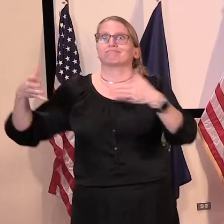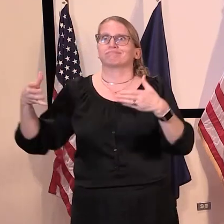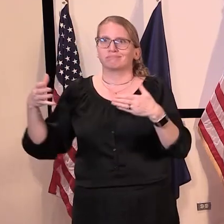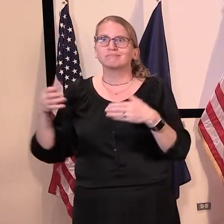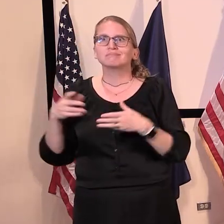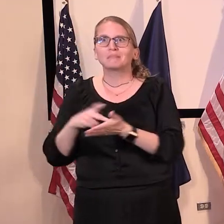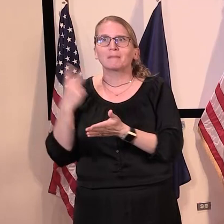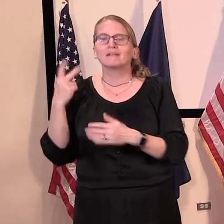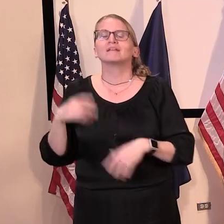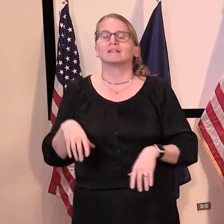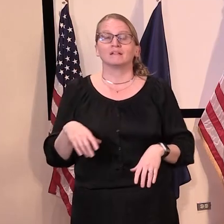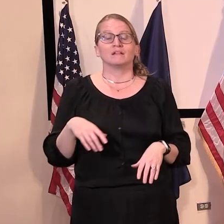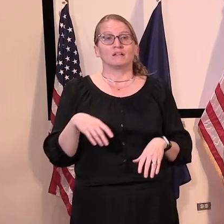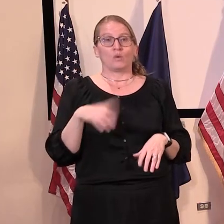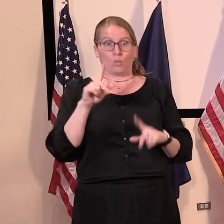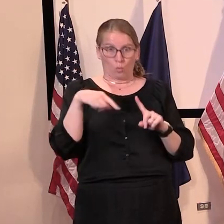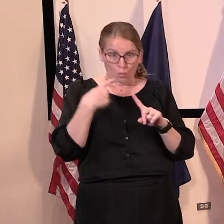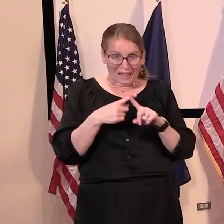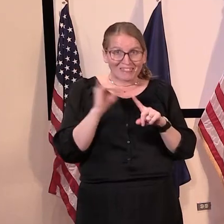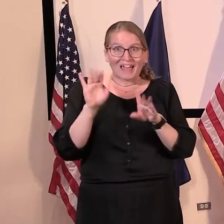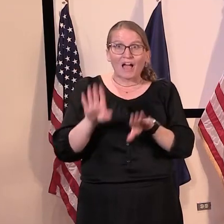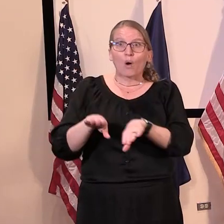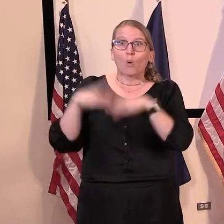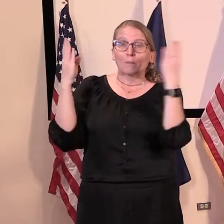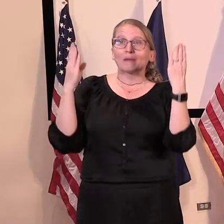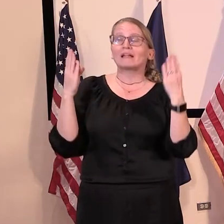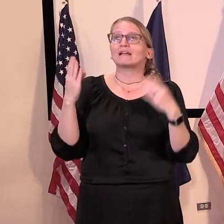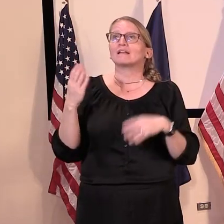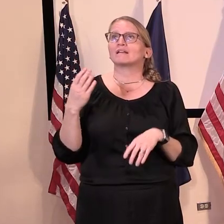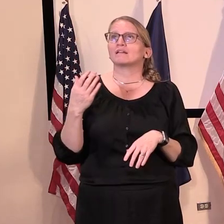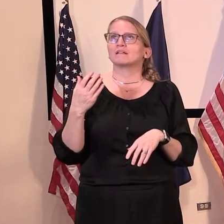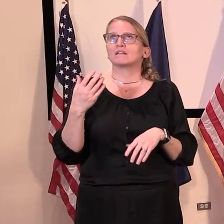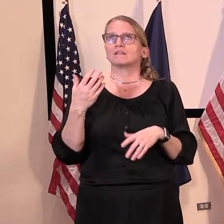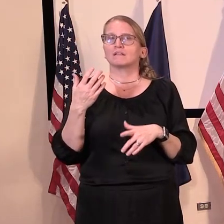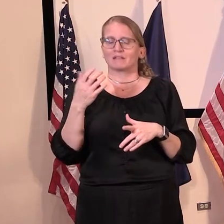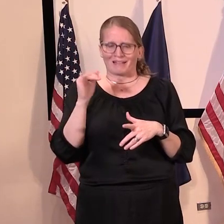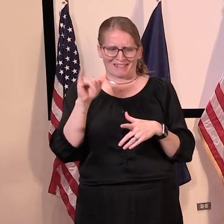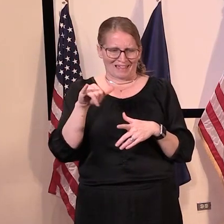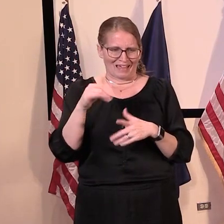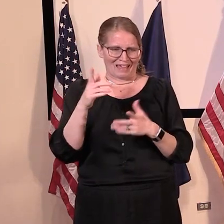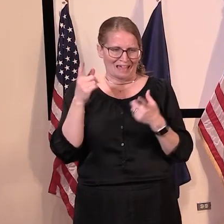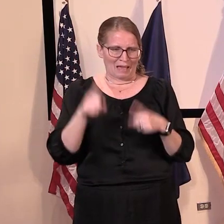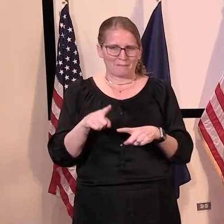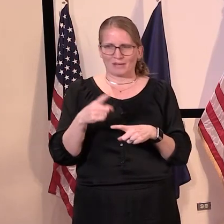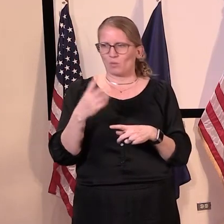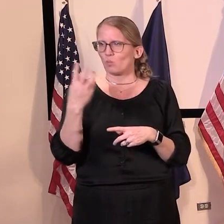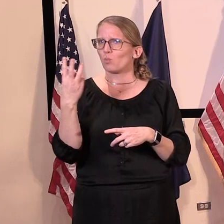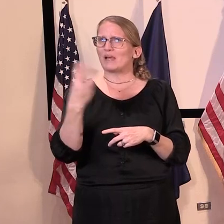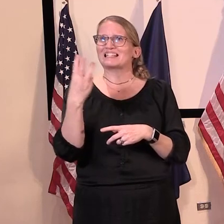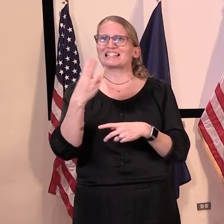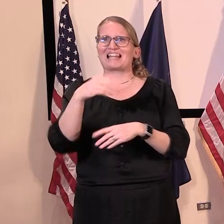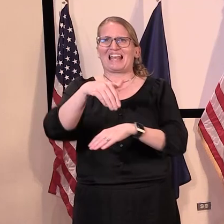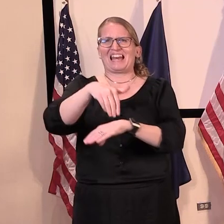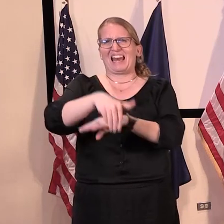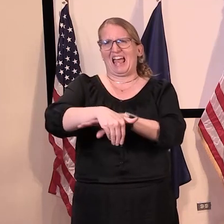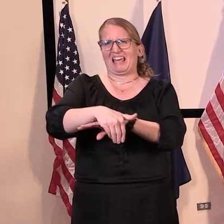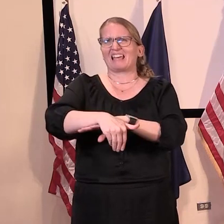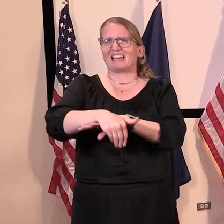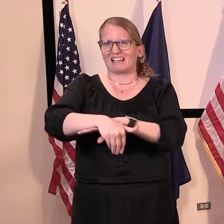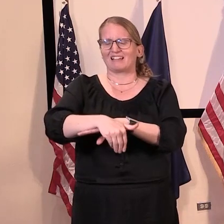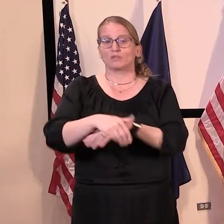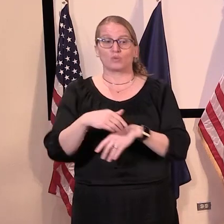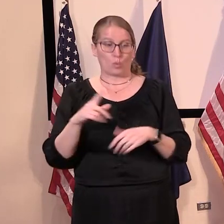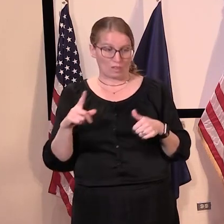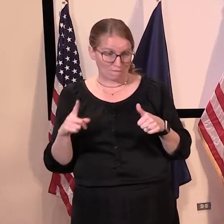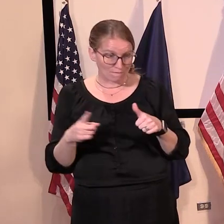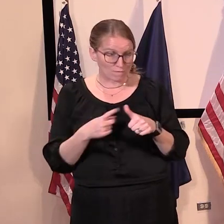with regards to the question of when it went live, it was over the evening of, uh, of Wednesday. Uh, so I believe the first